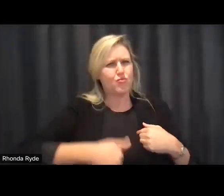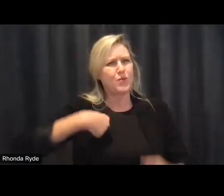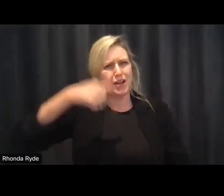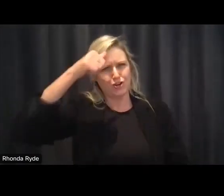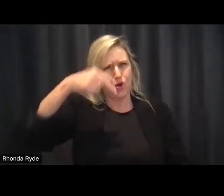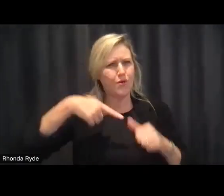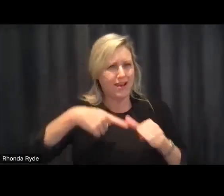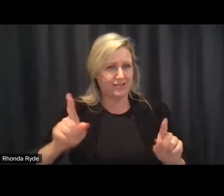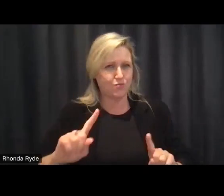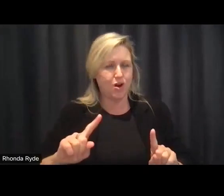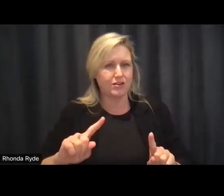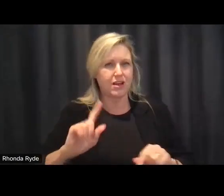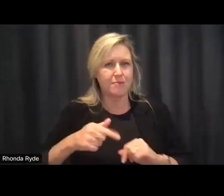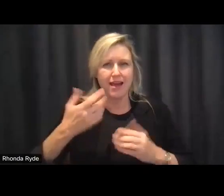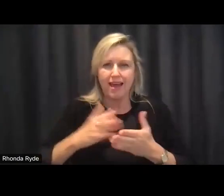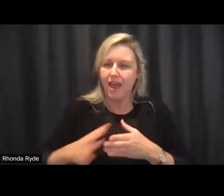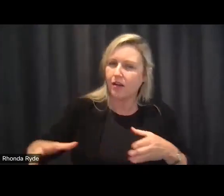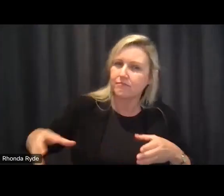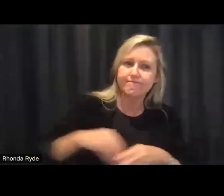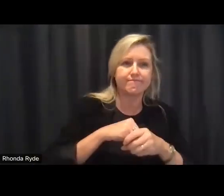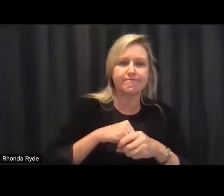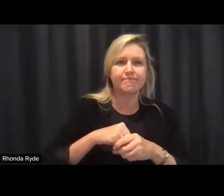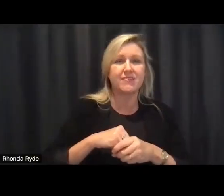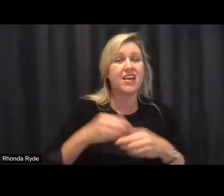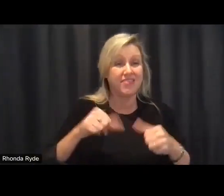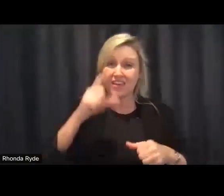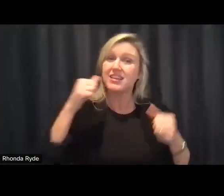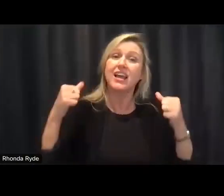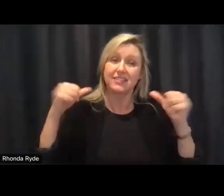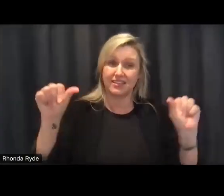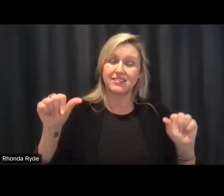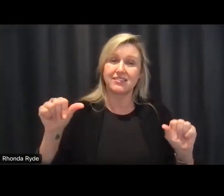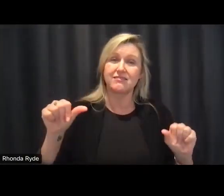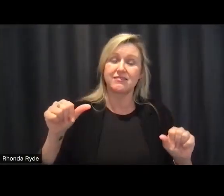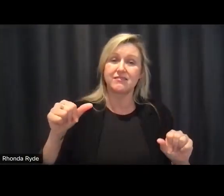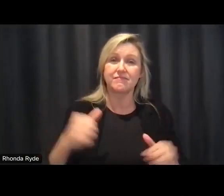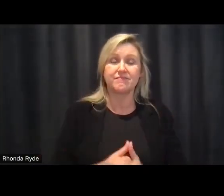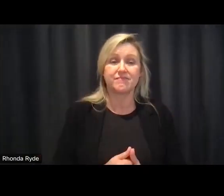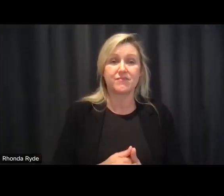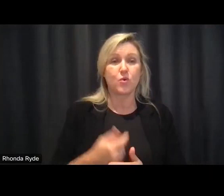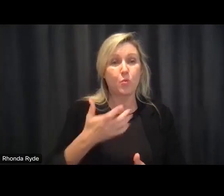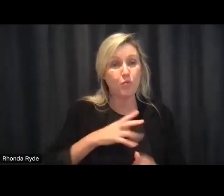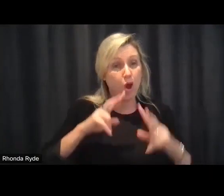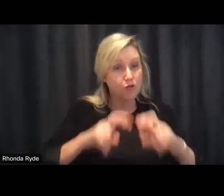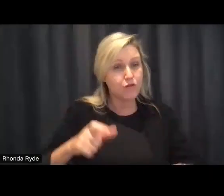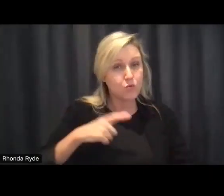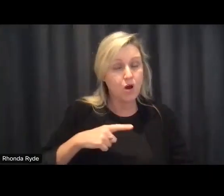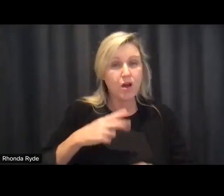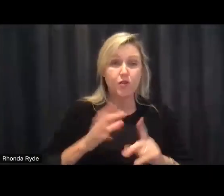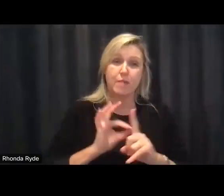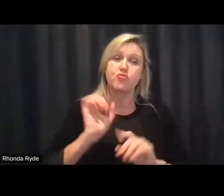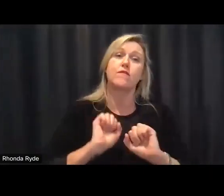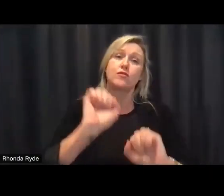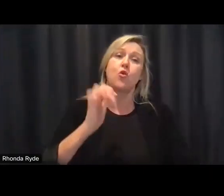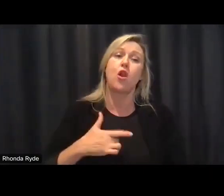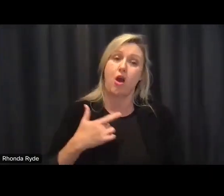i think that's what this review is about better lives your life because i start